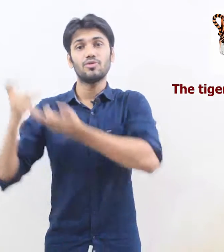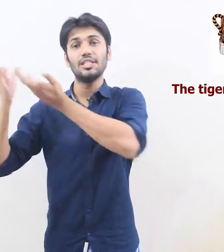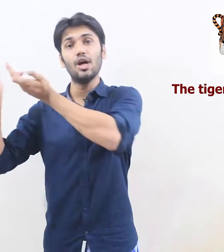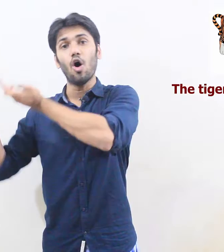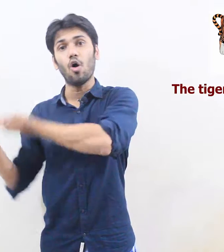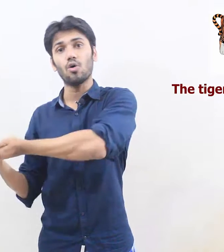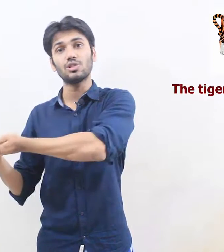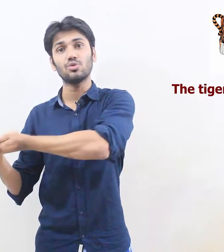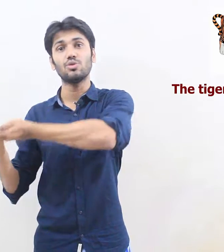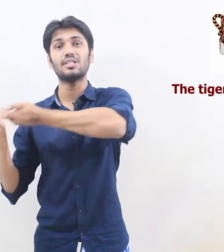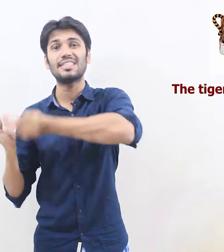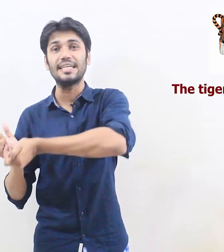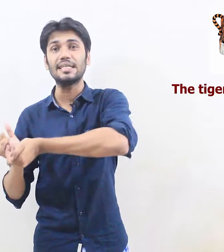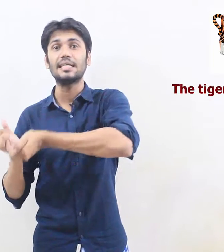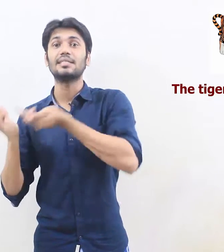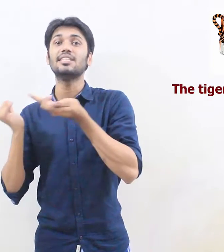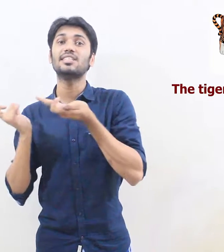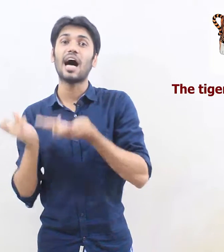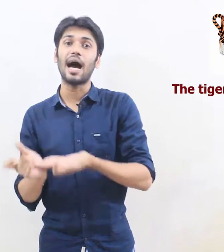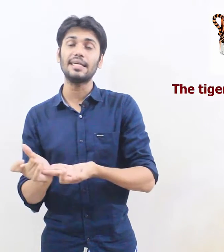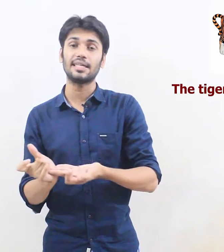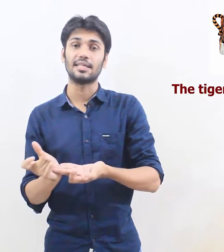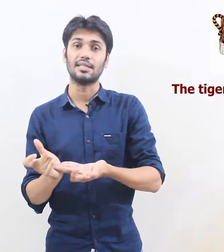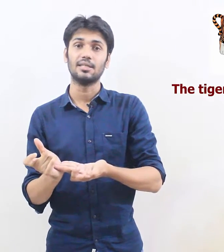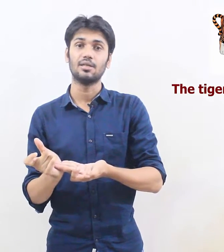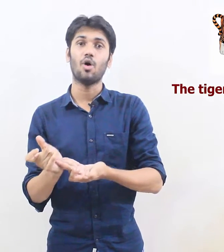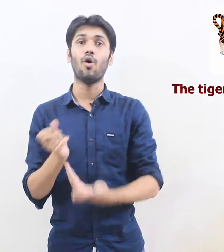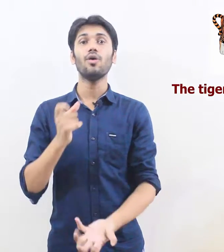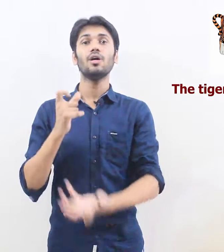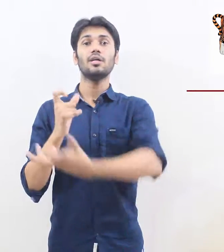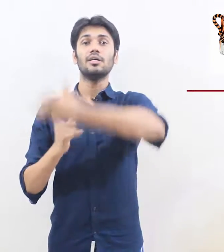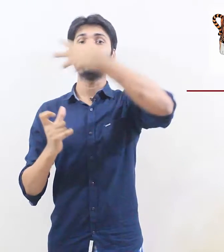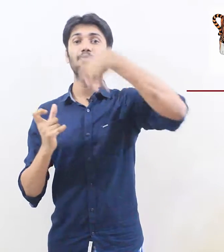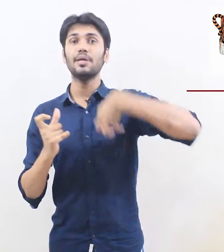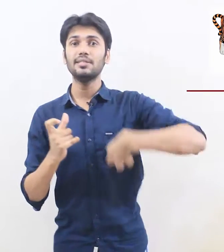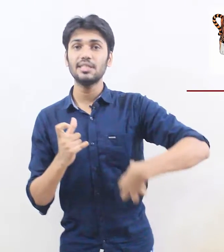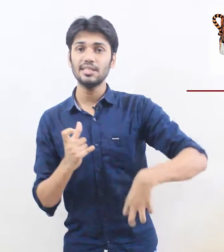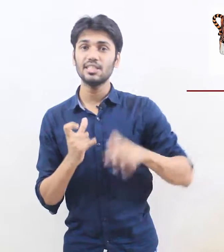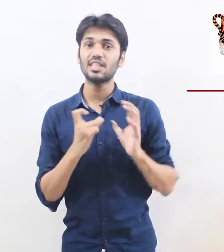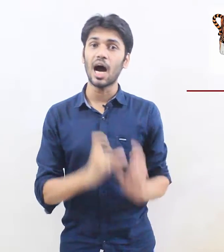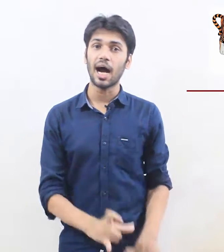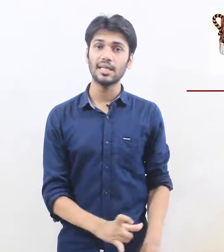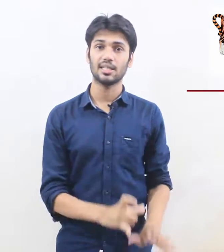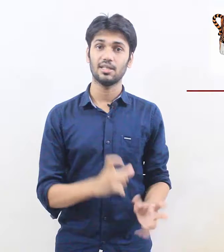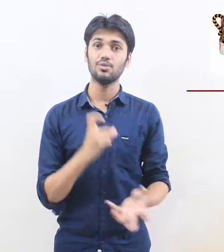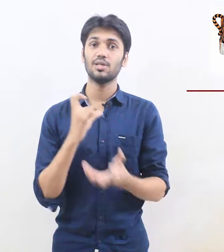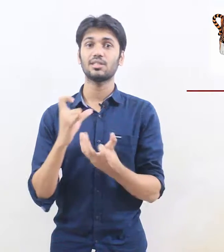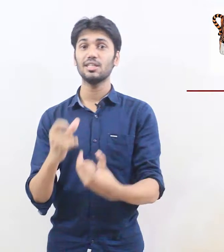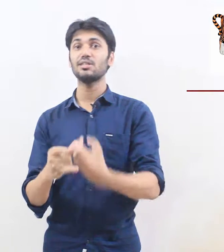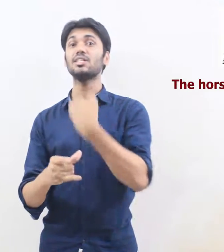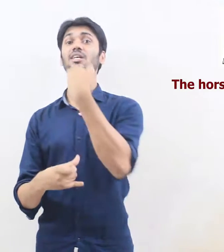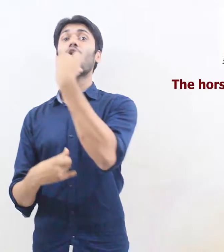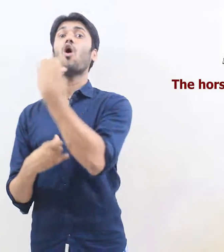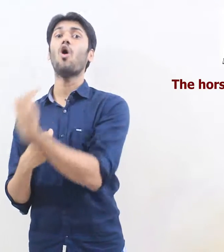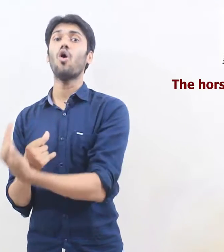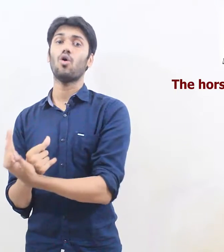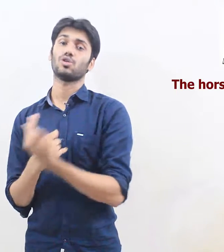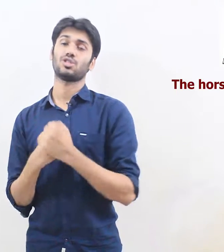the horse we are saying the tiger or replacing the tiger we are saying the horse